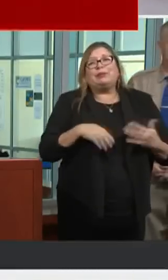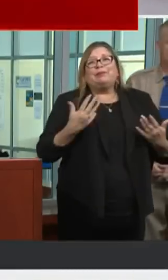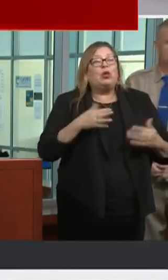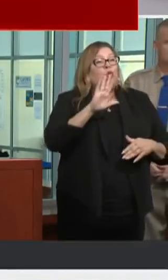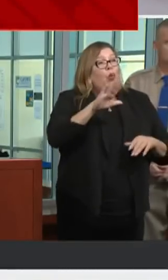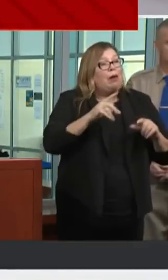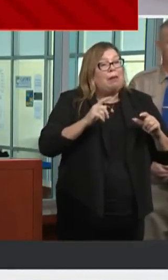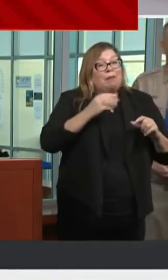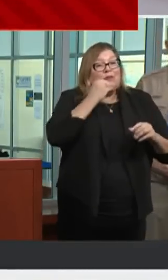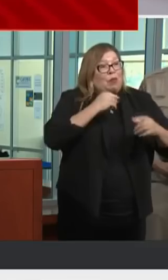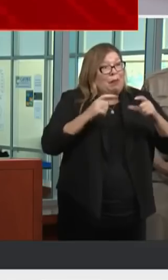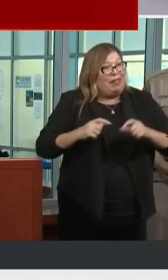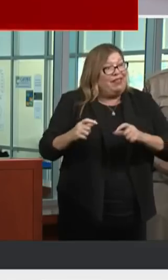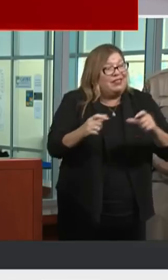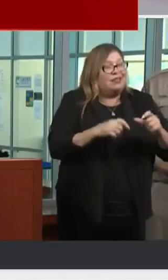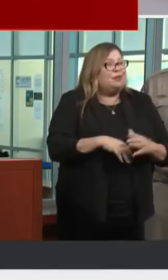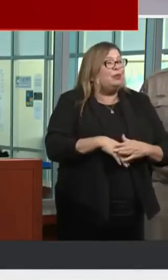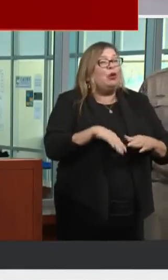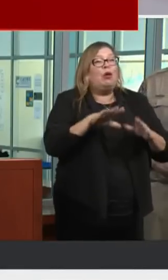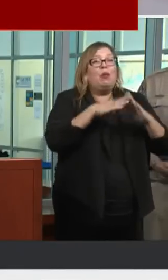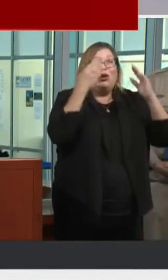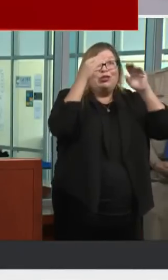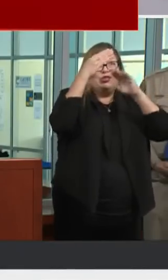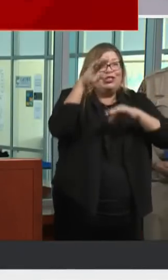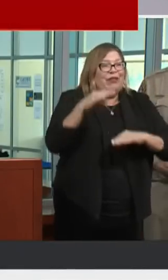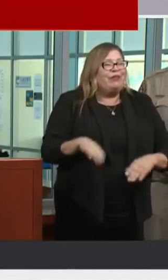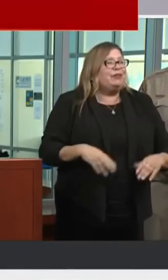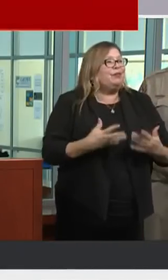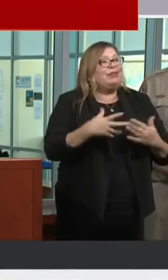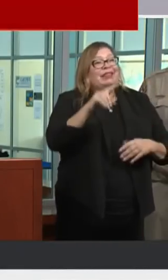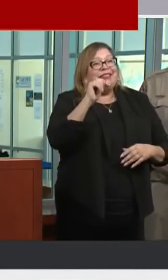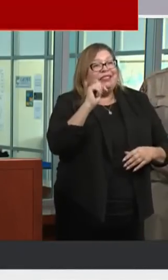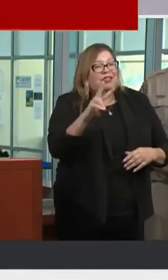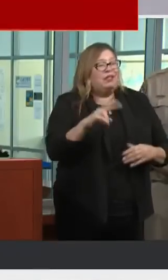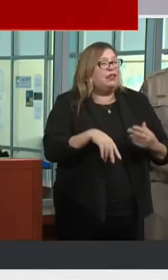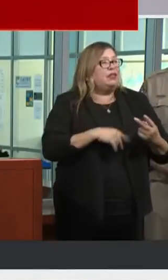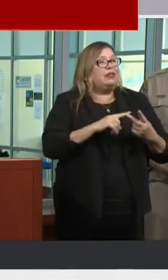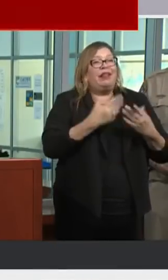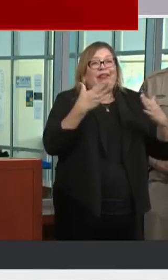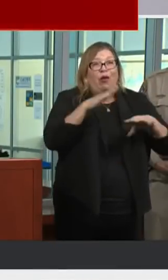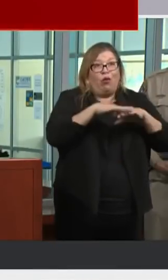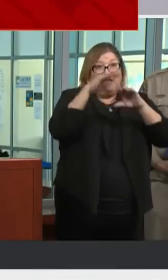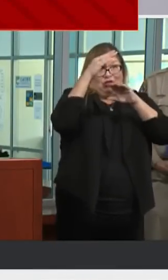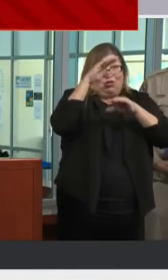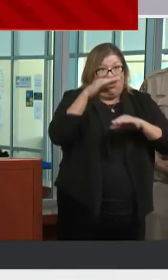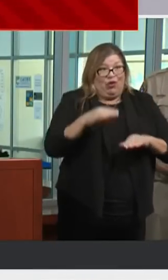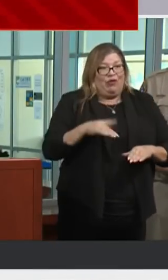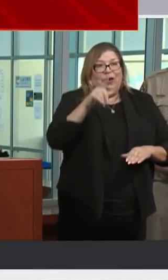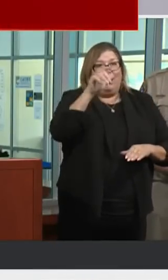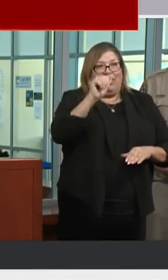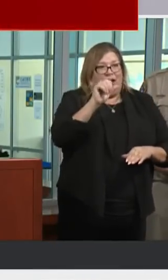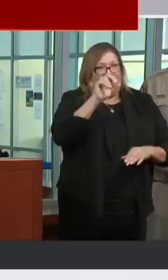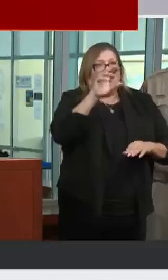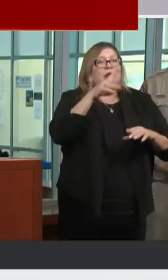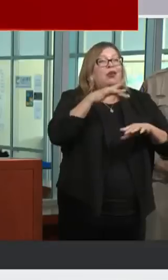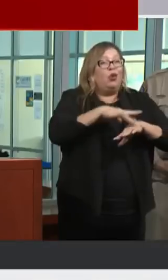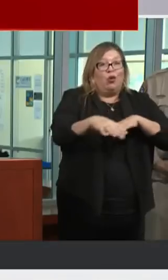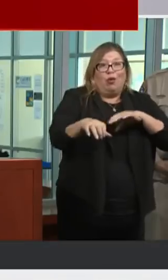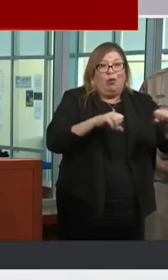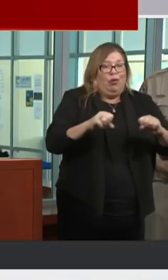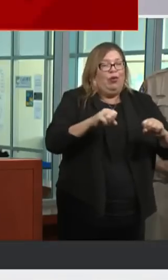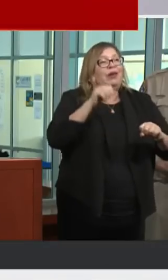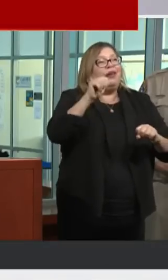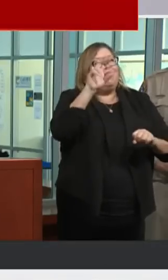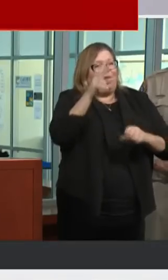your bookshelves, your TVs, your things that are on the shelf that could fall over that aren't bolted